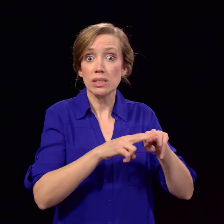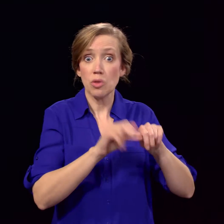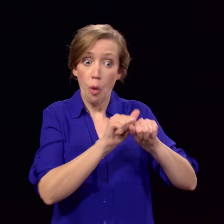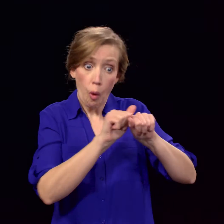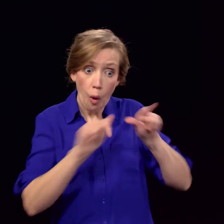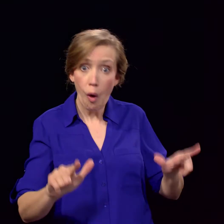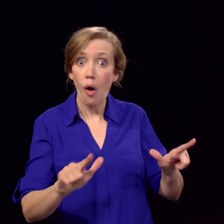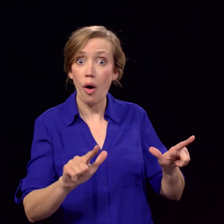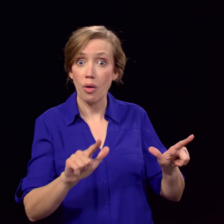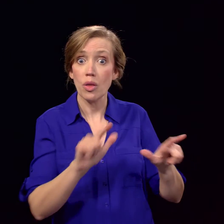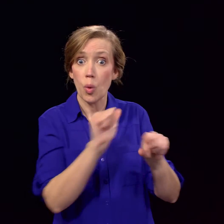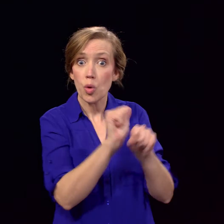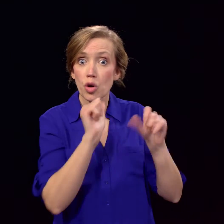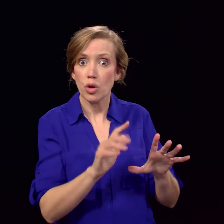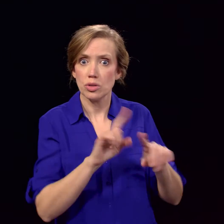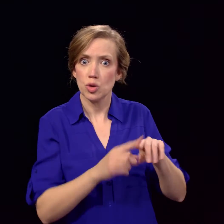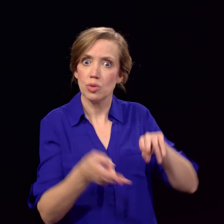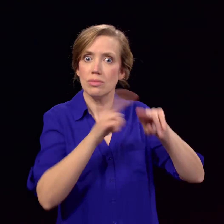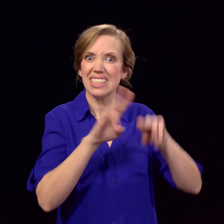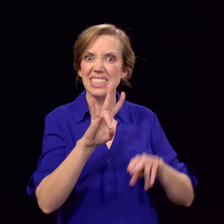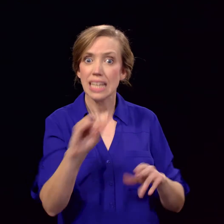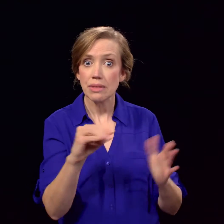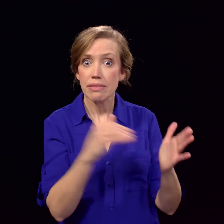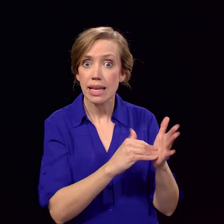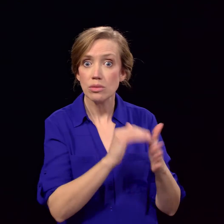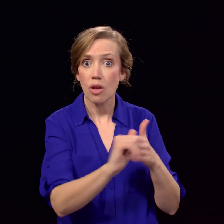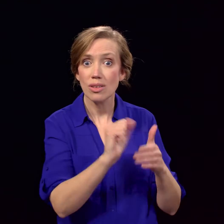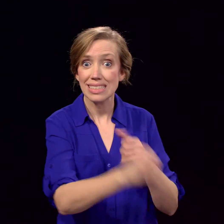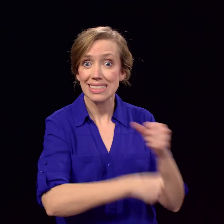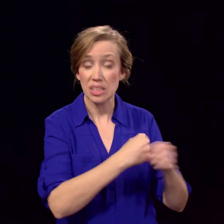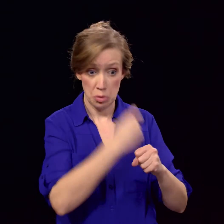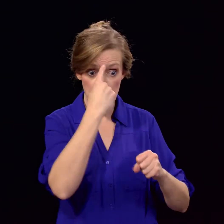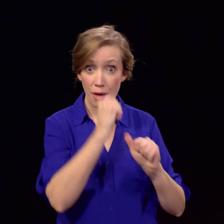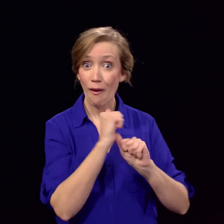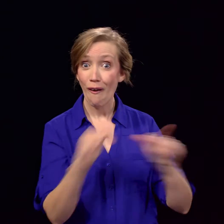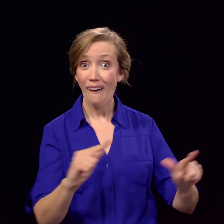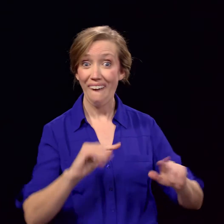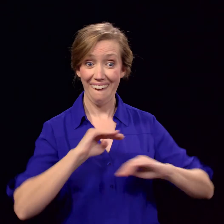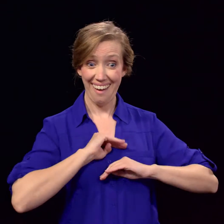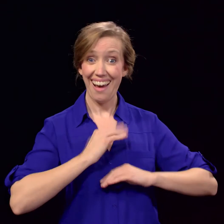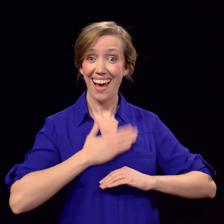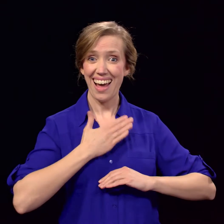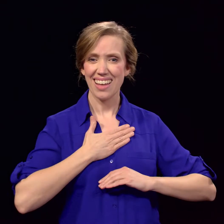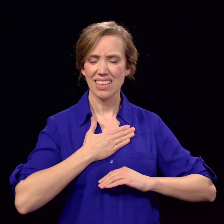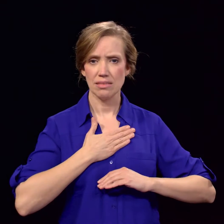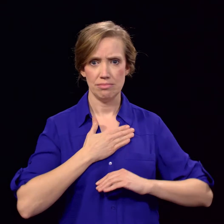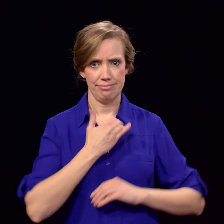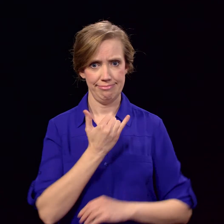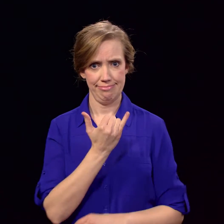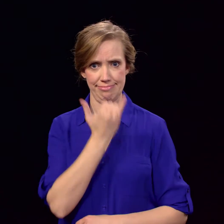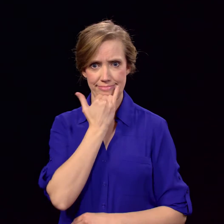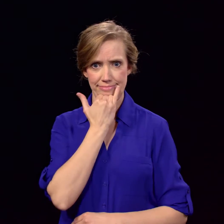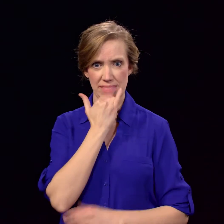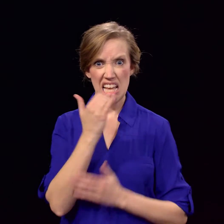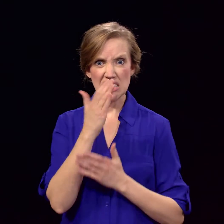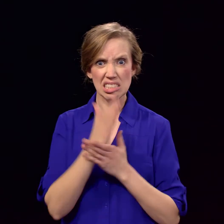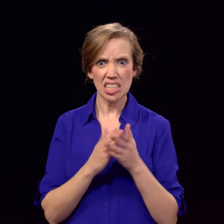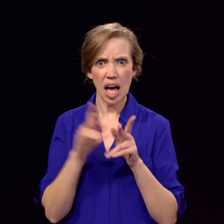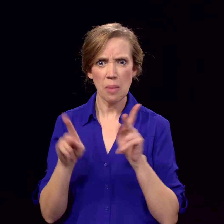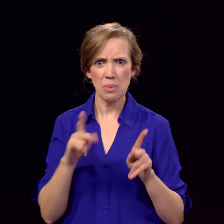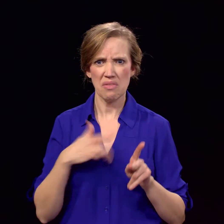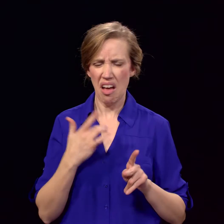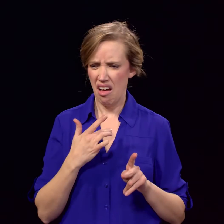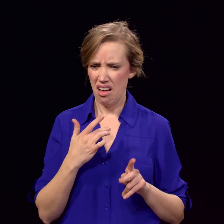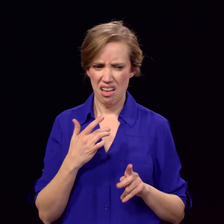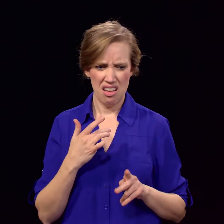,000 a year. You'd think everybody would be happy, right? Wrong. Some of the people at the top of the food chain were unhappy that their